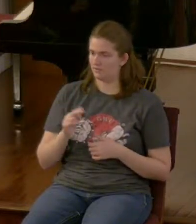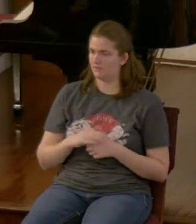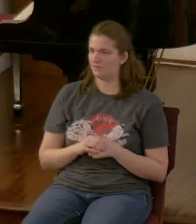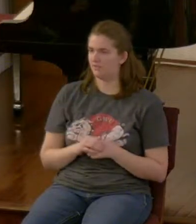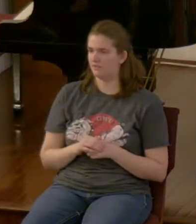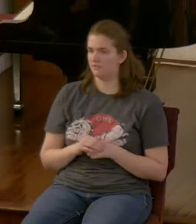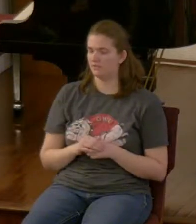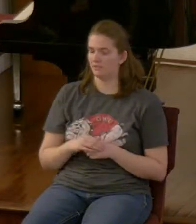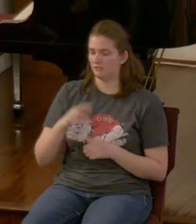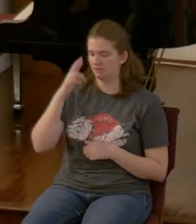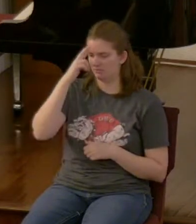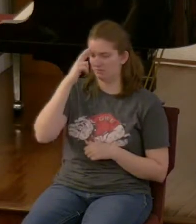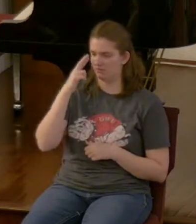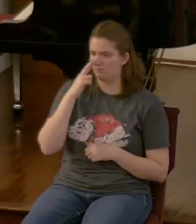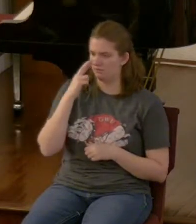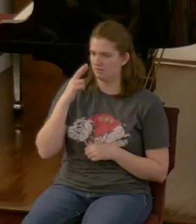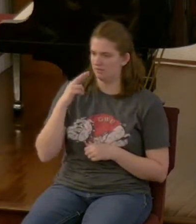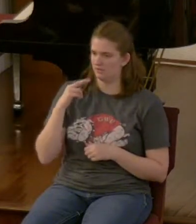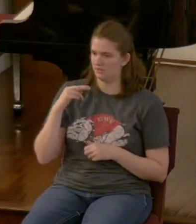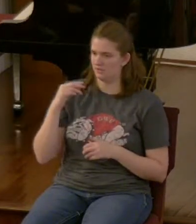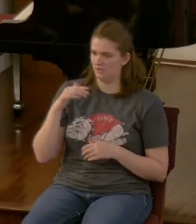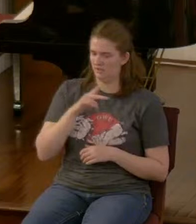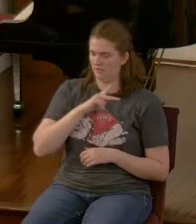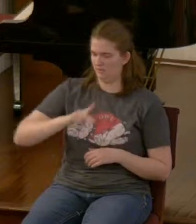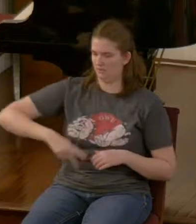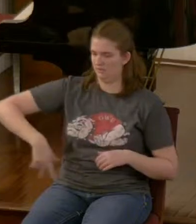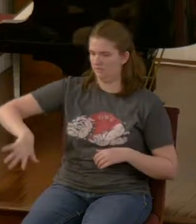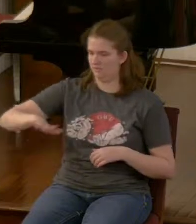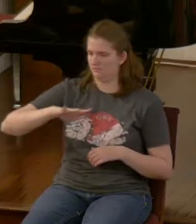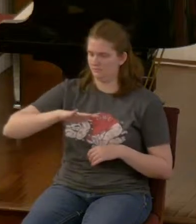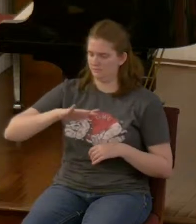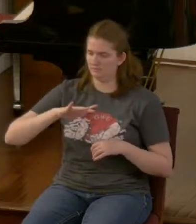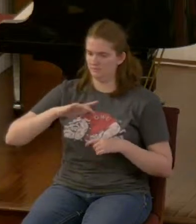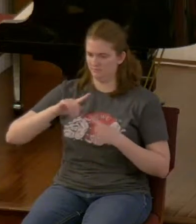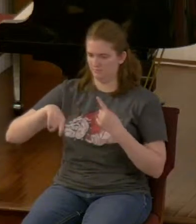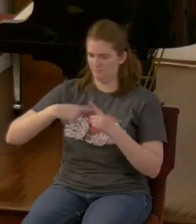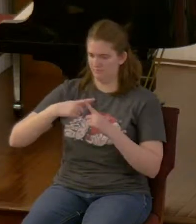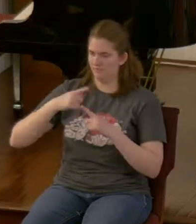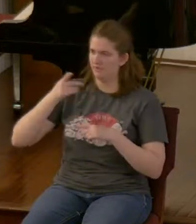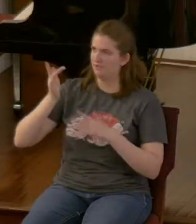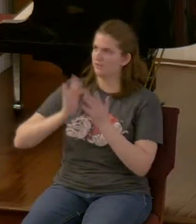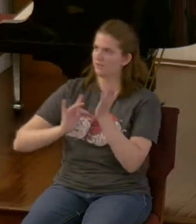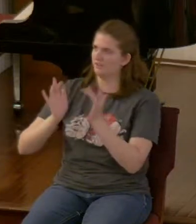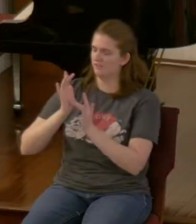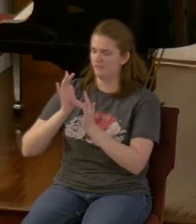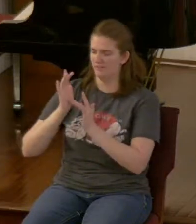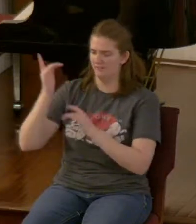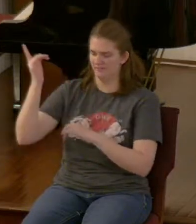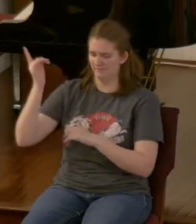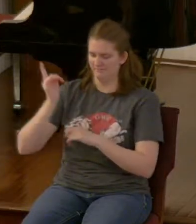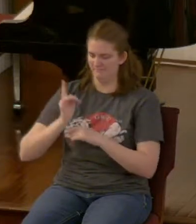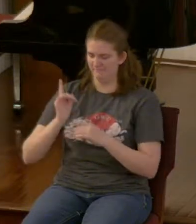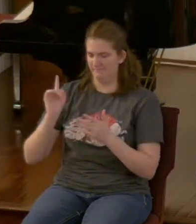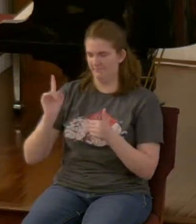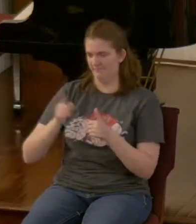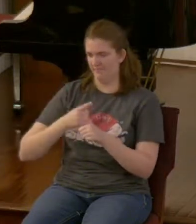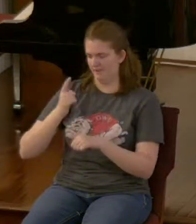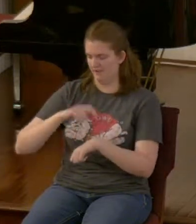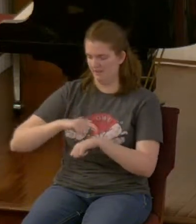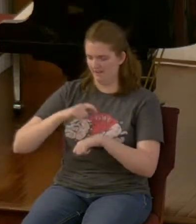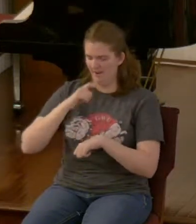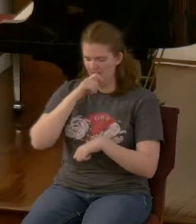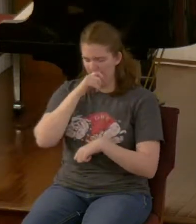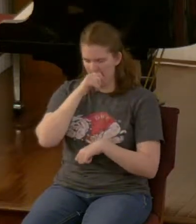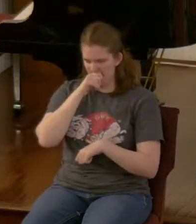the Roman empire that was in place when Christ came all of that fits together with what he is